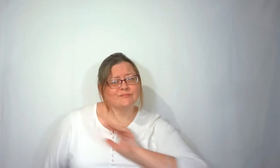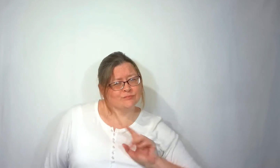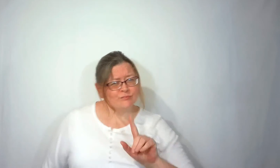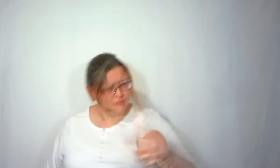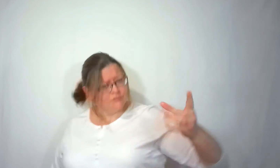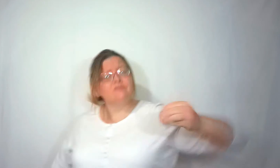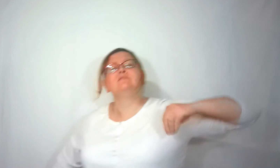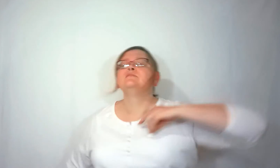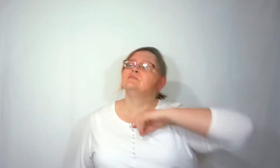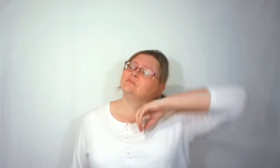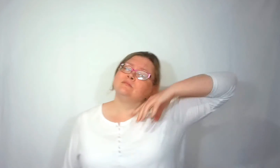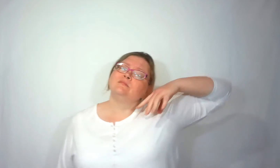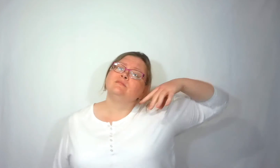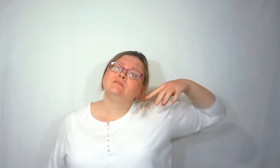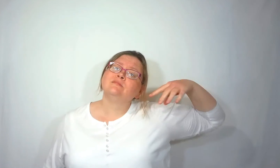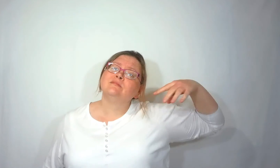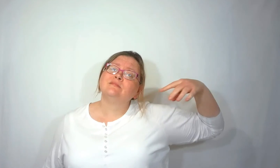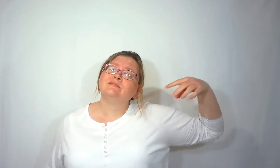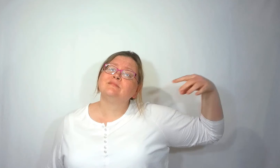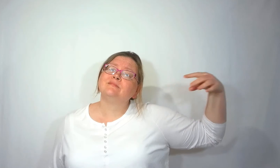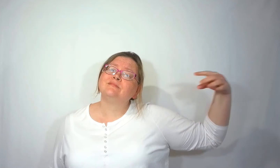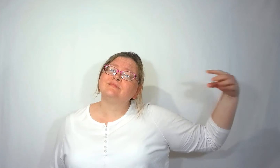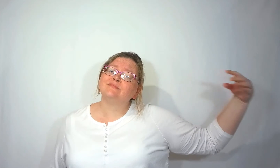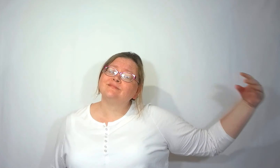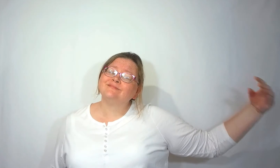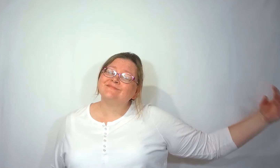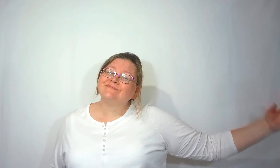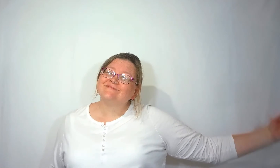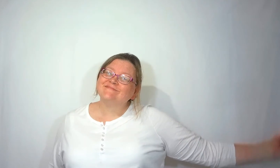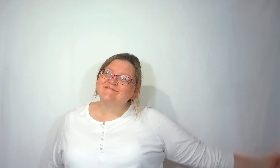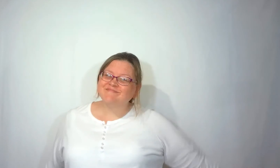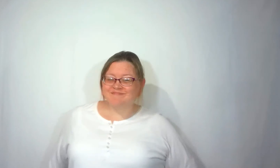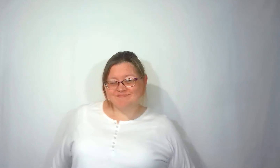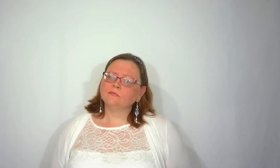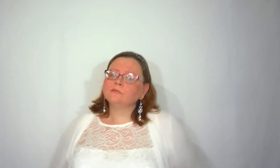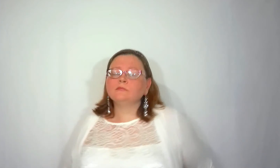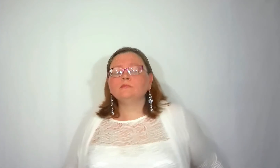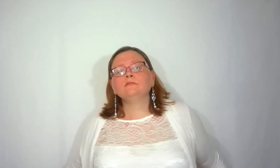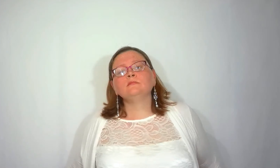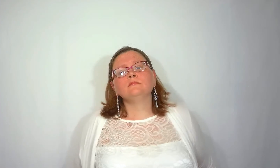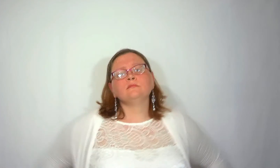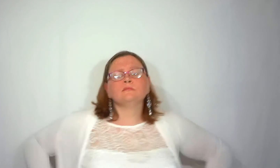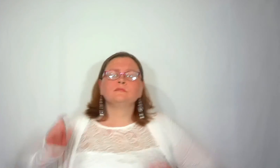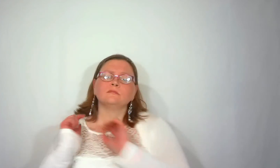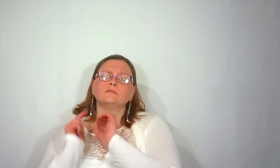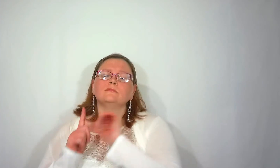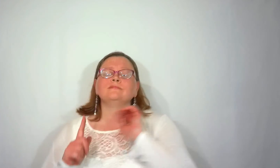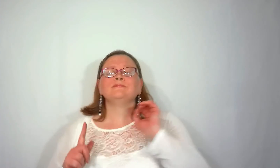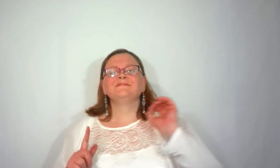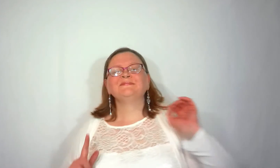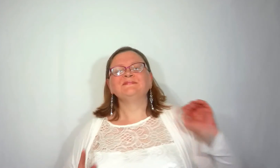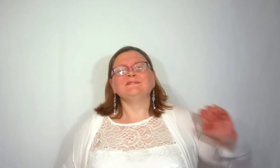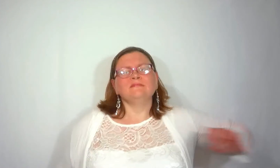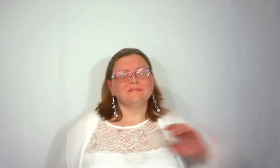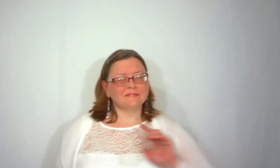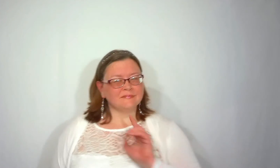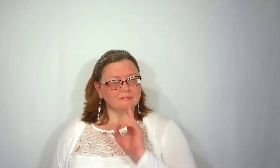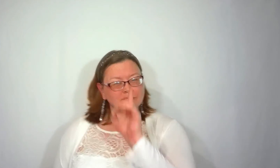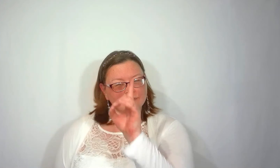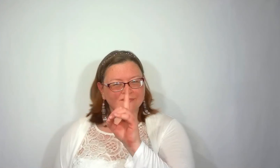She's telling me If it's a million to one